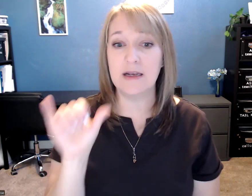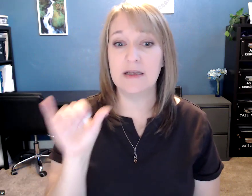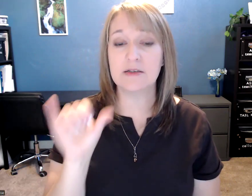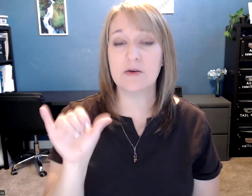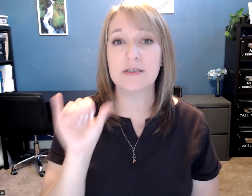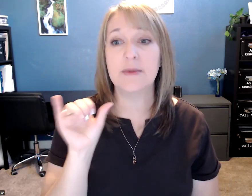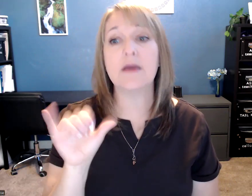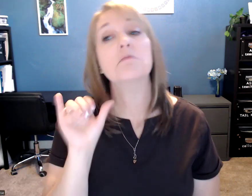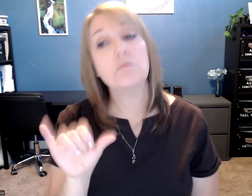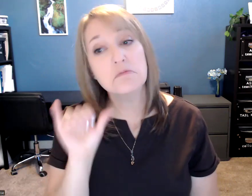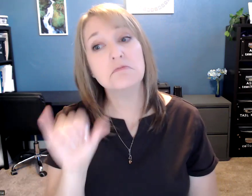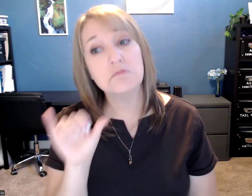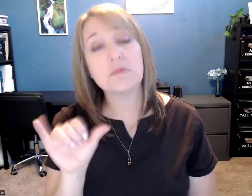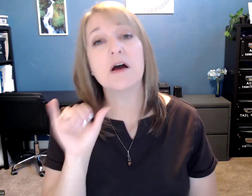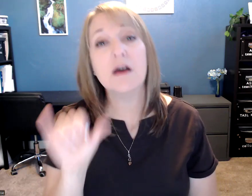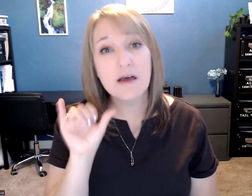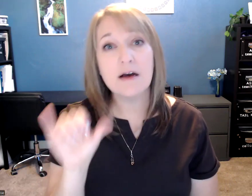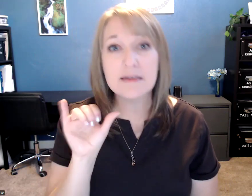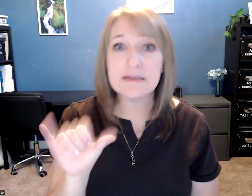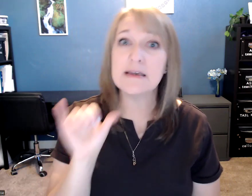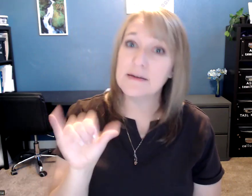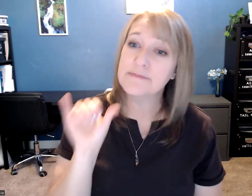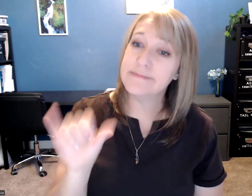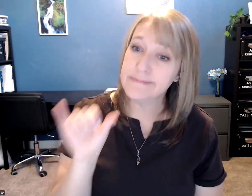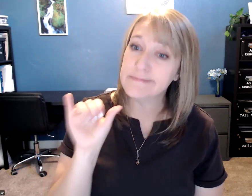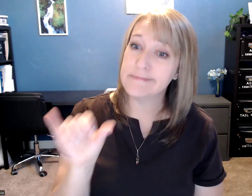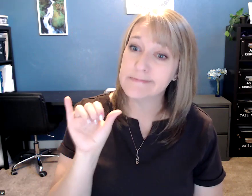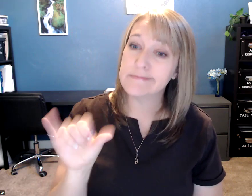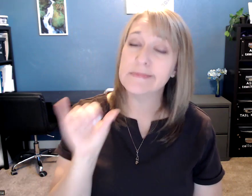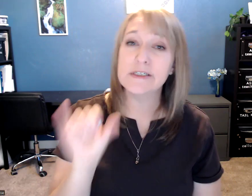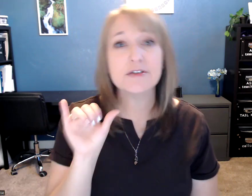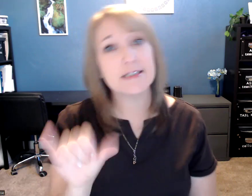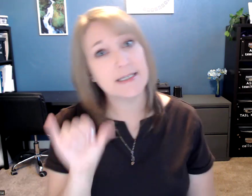is going to be, Hmm. Ah, I see. Hmm. Interesting.